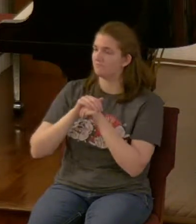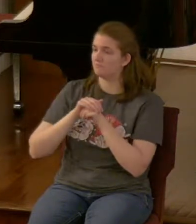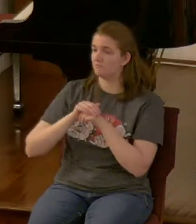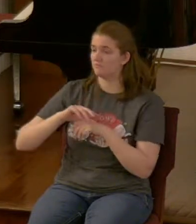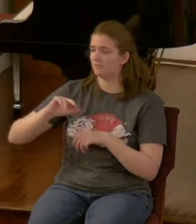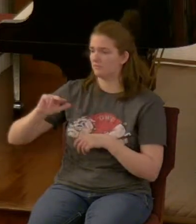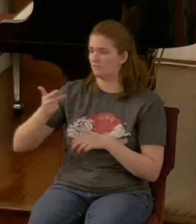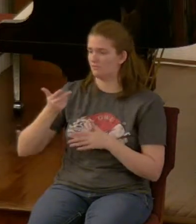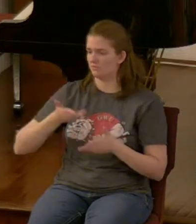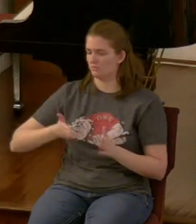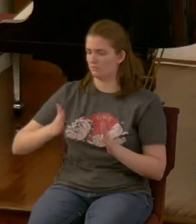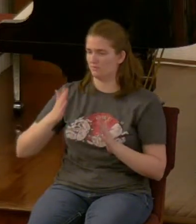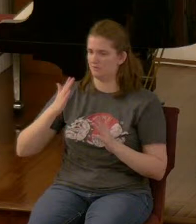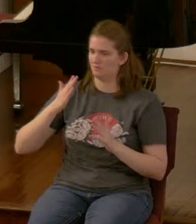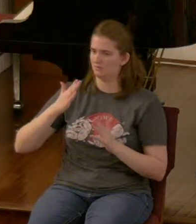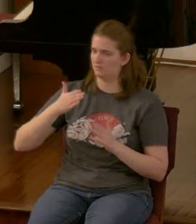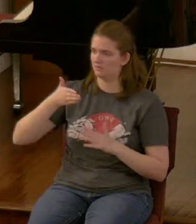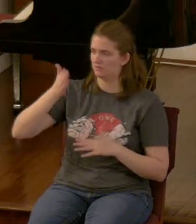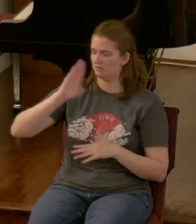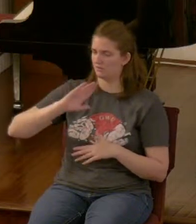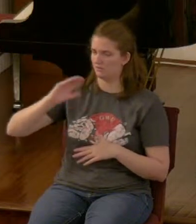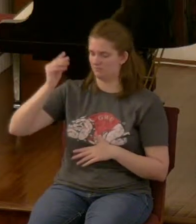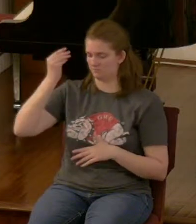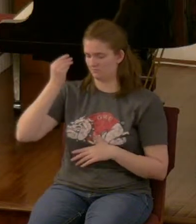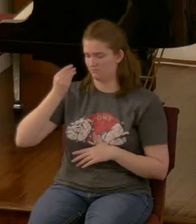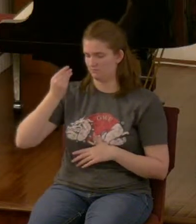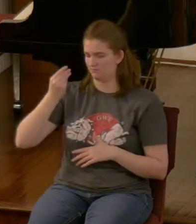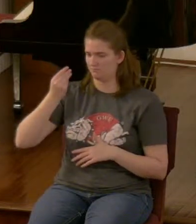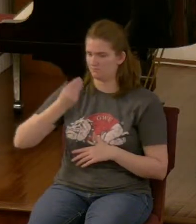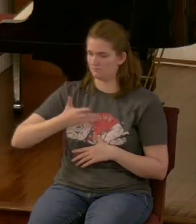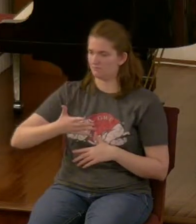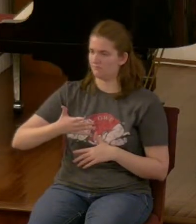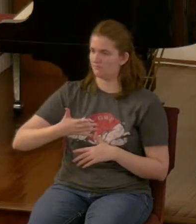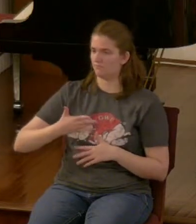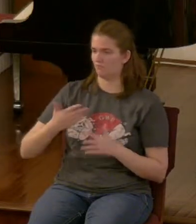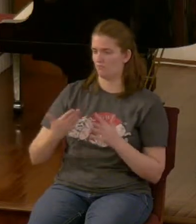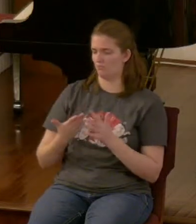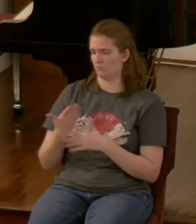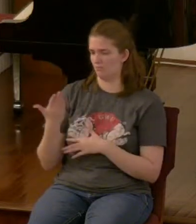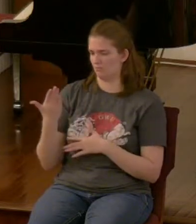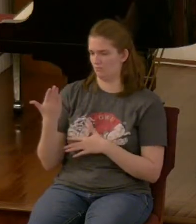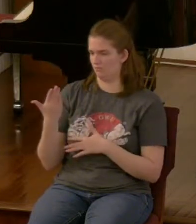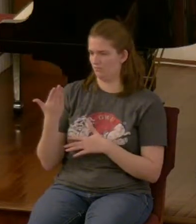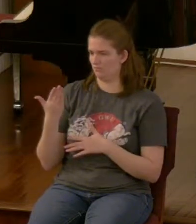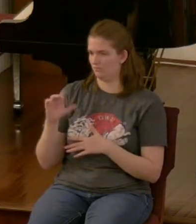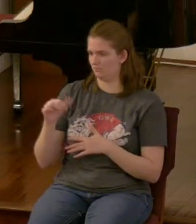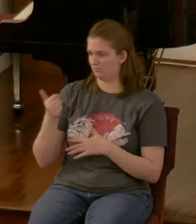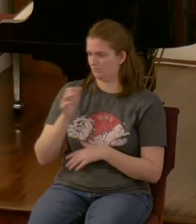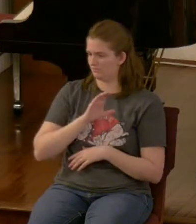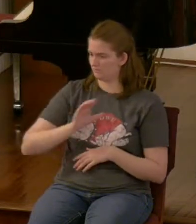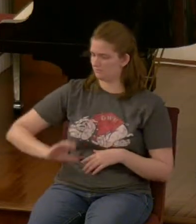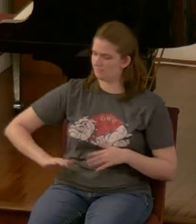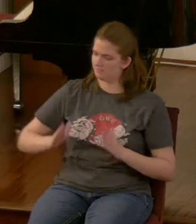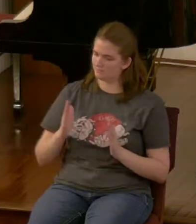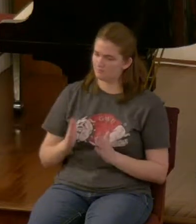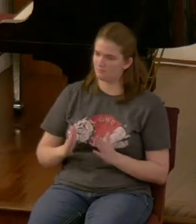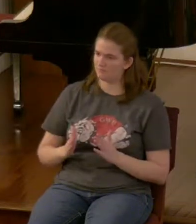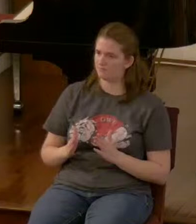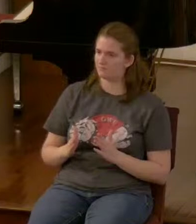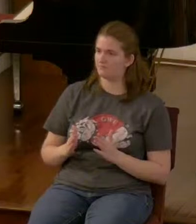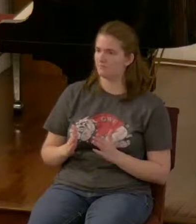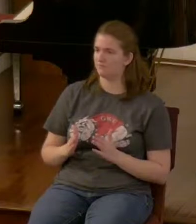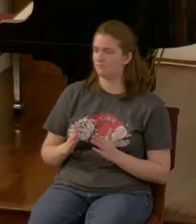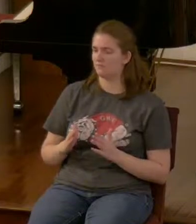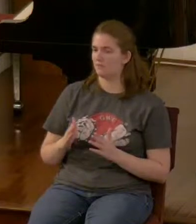us is through other Christians other godly people that are